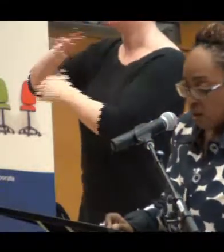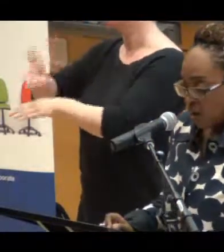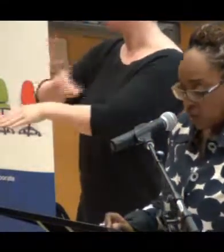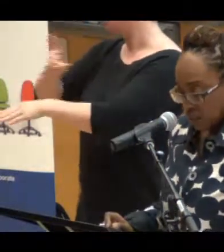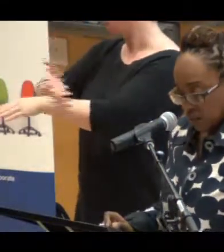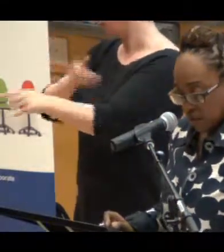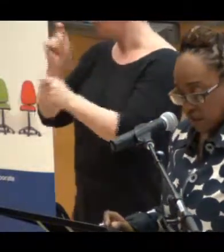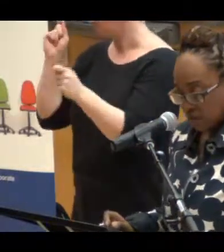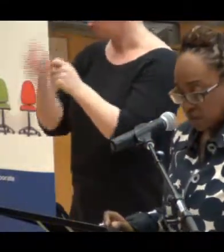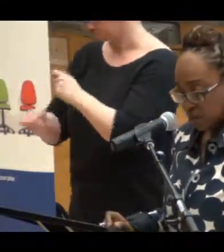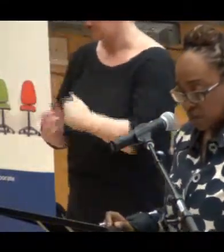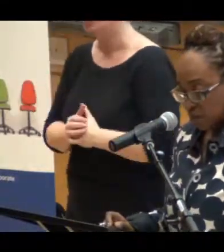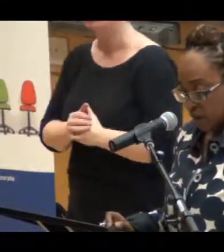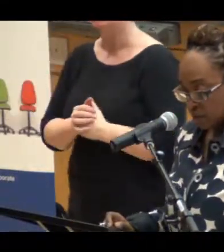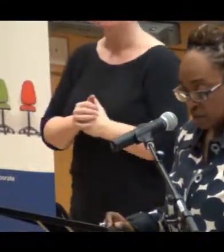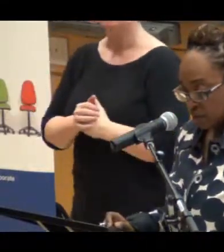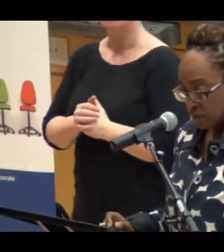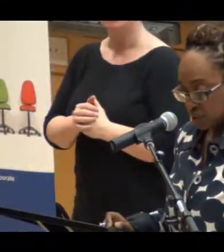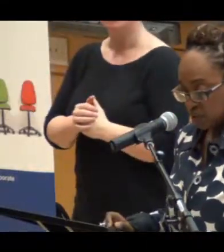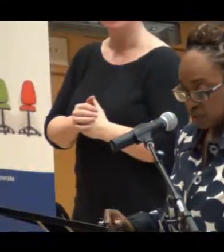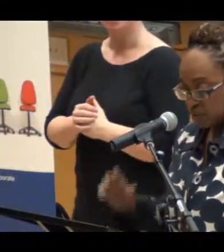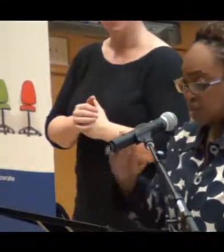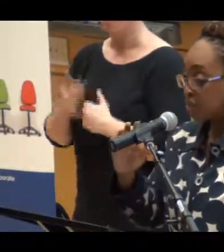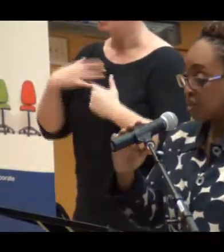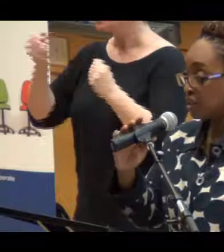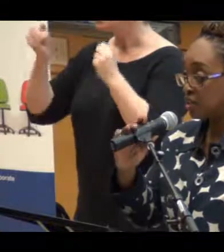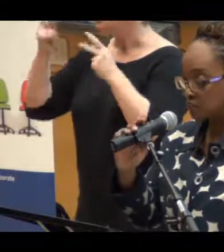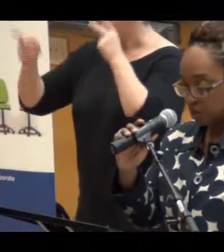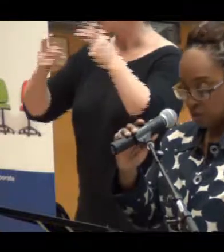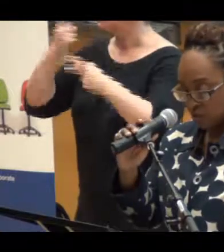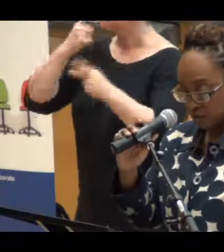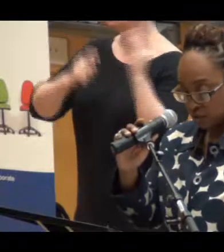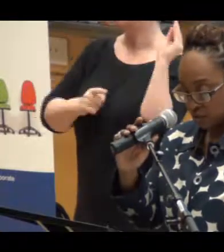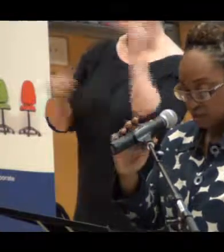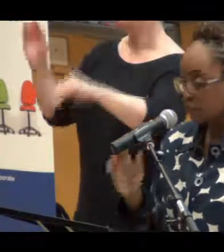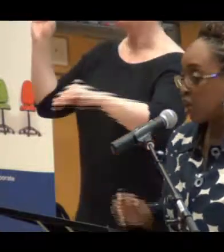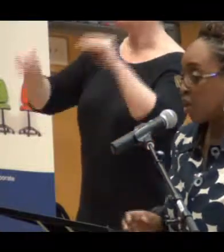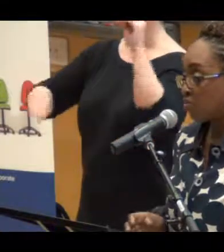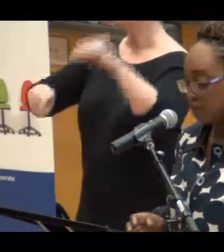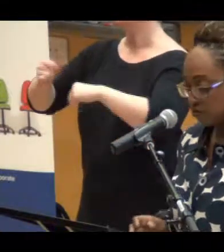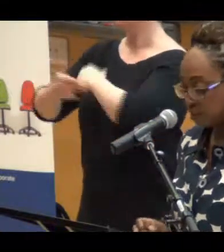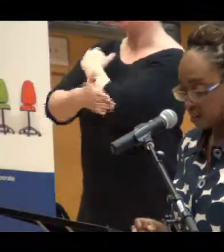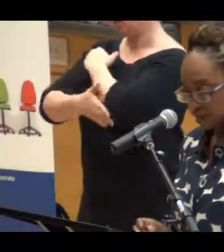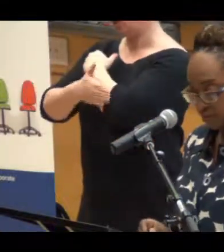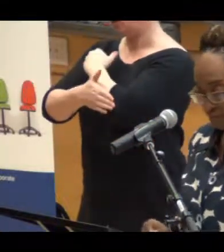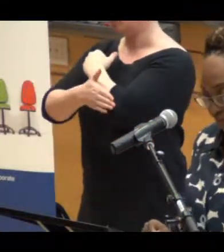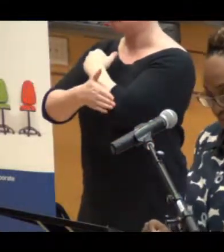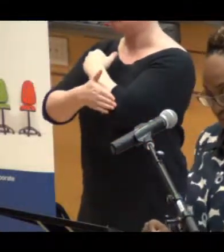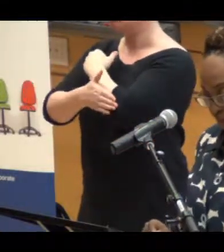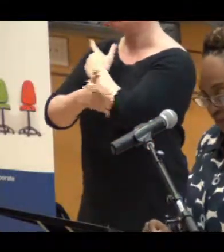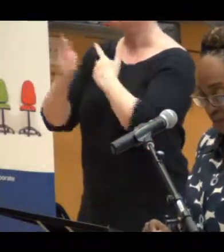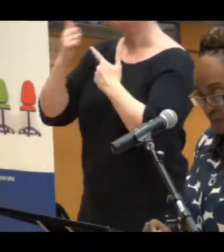And not only have countless new arrivals to this country benefited as a result, we all benefit.